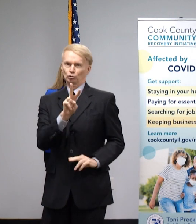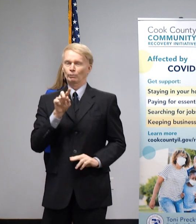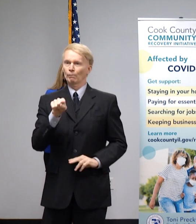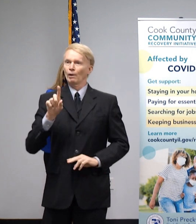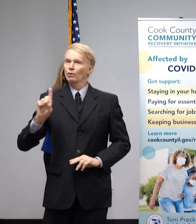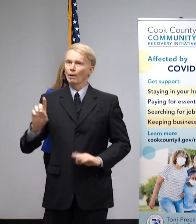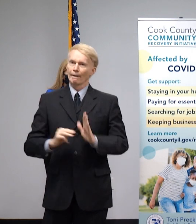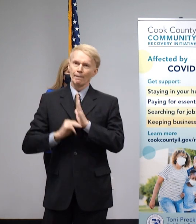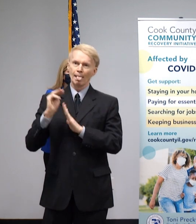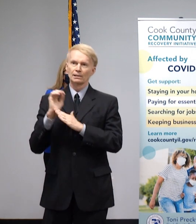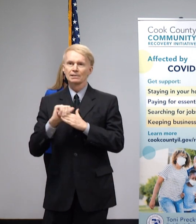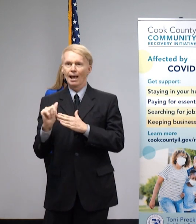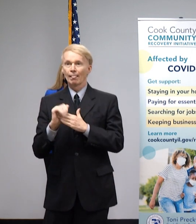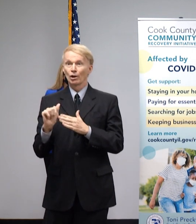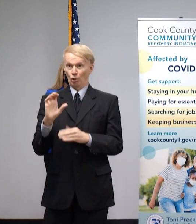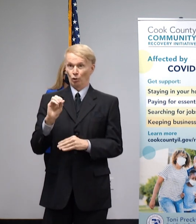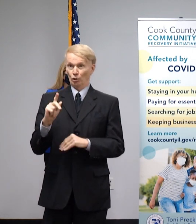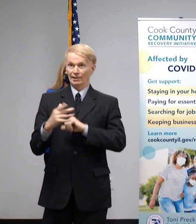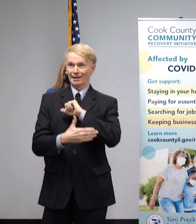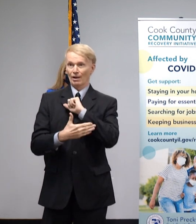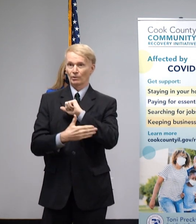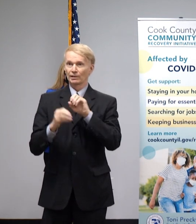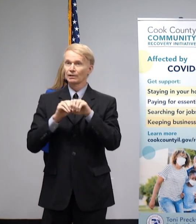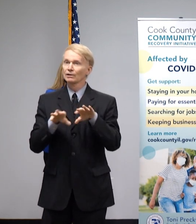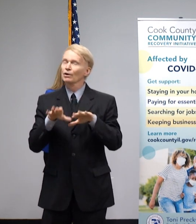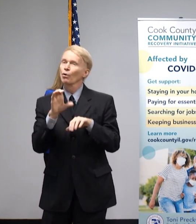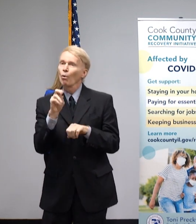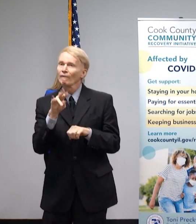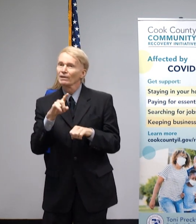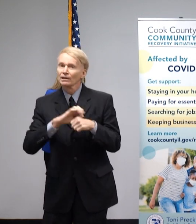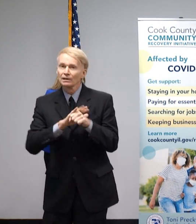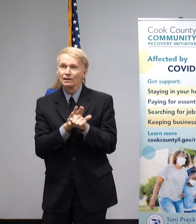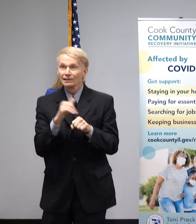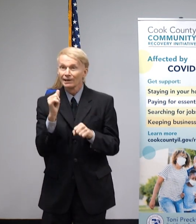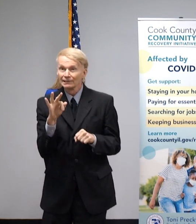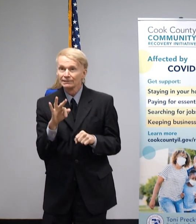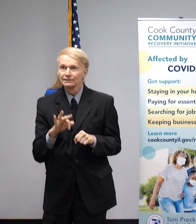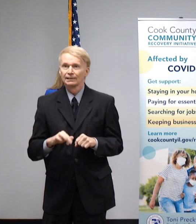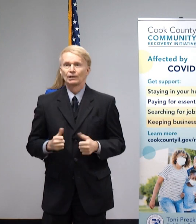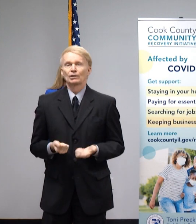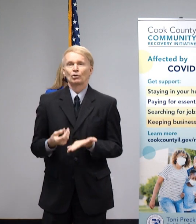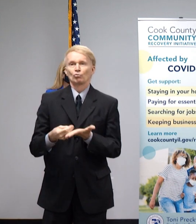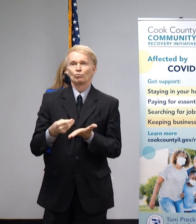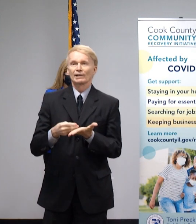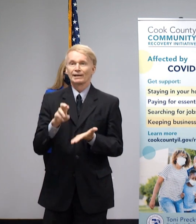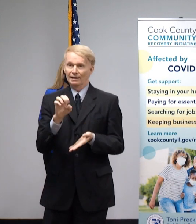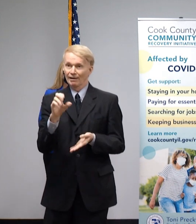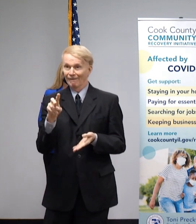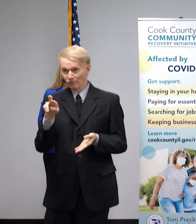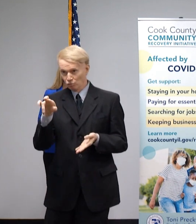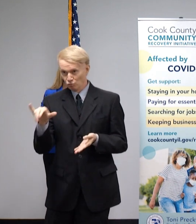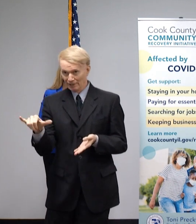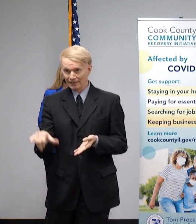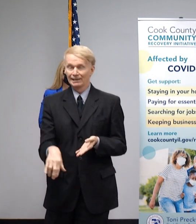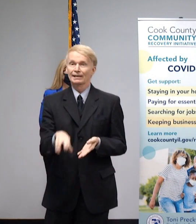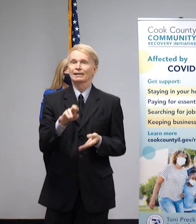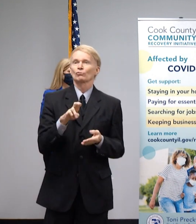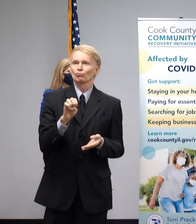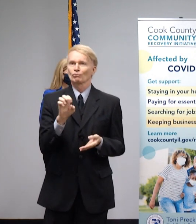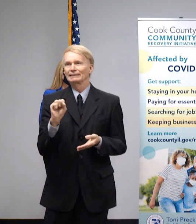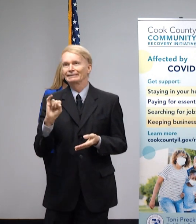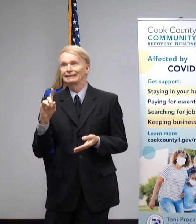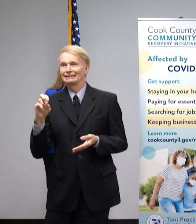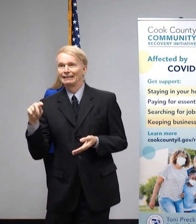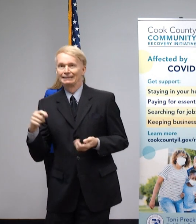million dollar Cook County COVID-19 Recovery Resident Cash Assistance Program. Kind of a